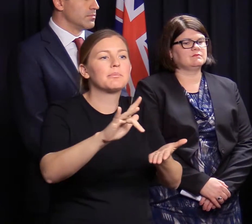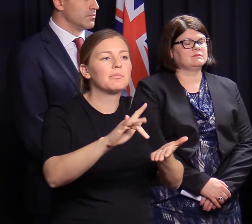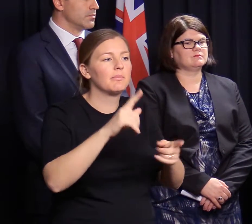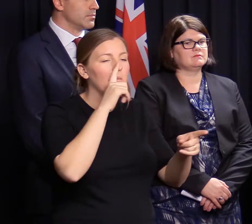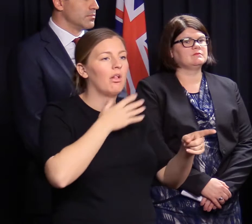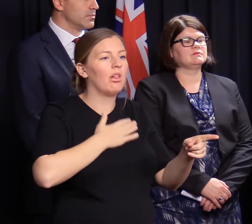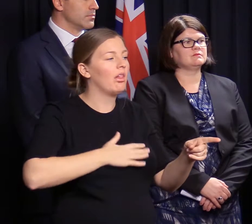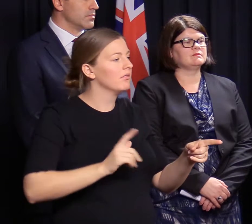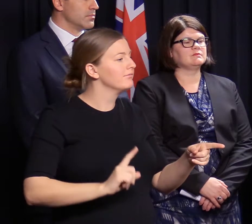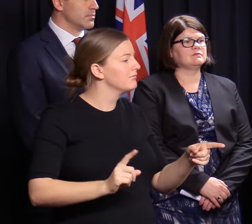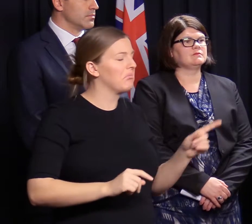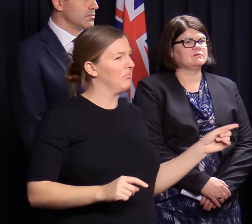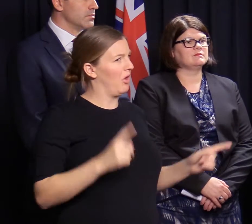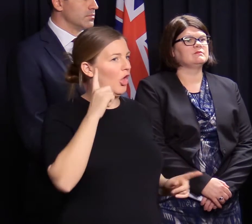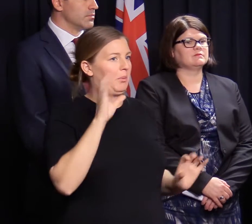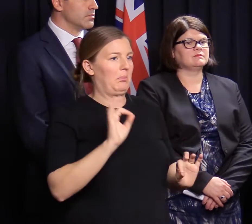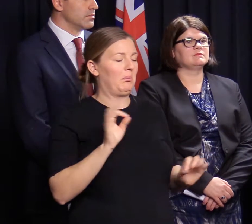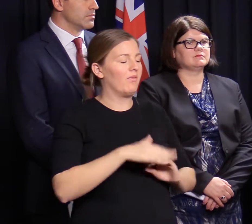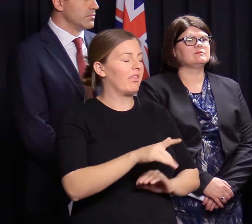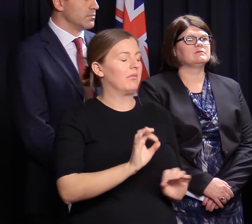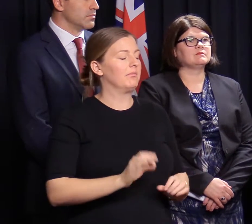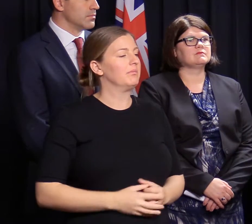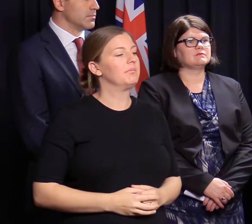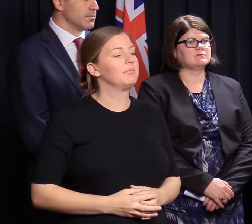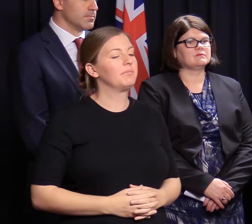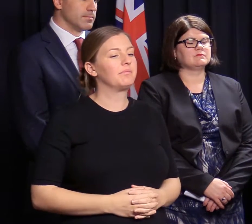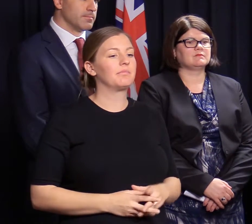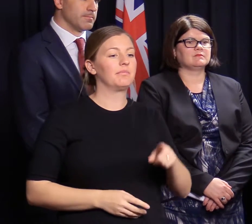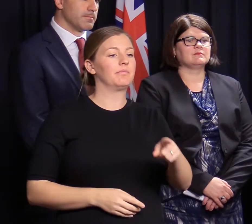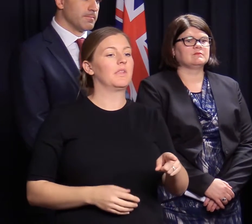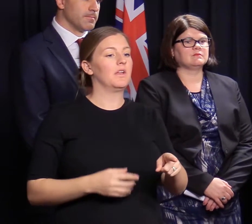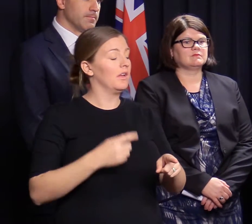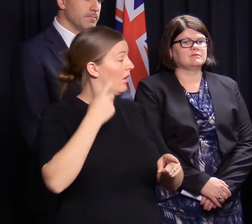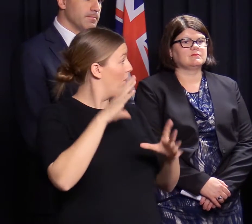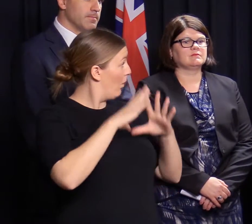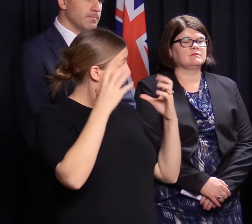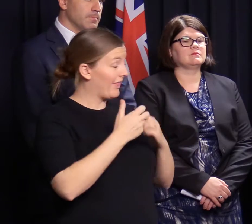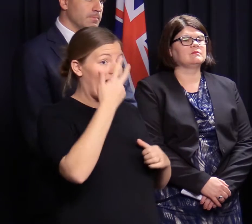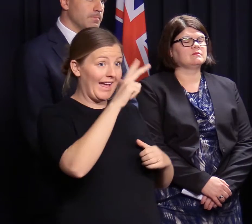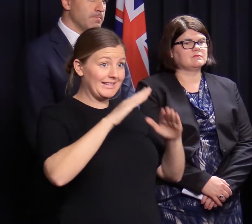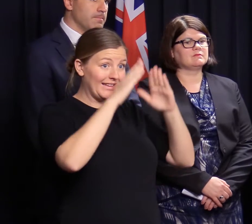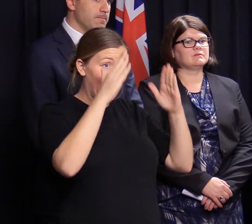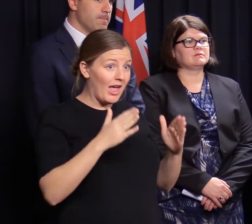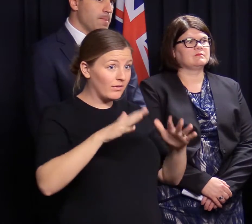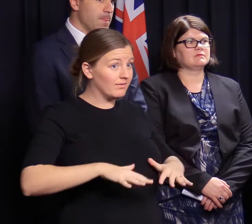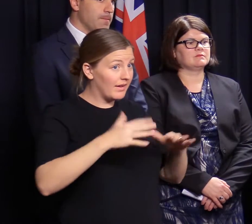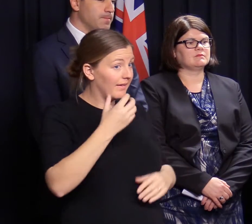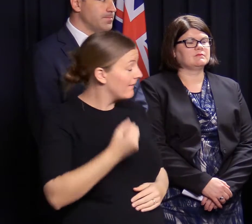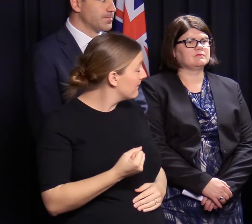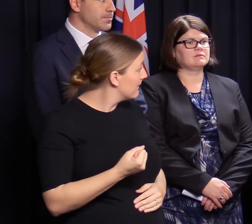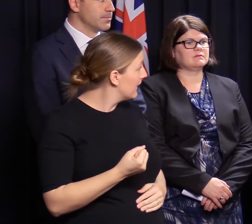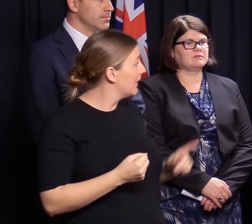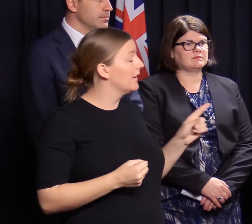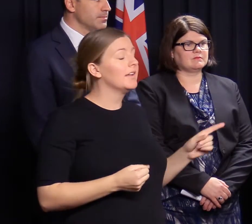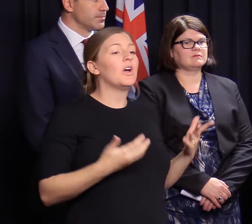coming. I'm not aware of those reports. Is it just 80 homes across the state that were inundated? It's a really